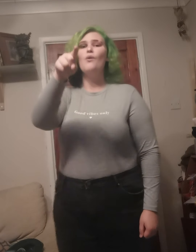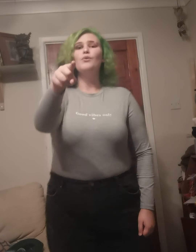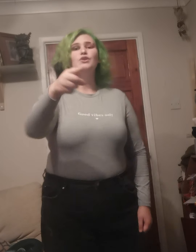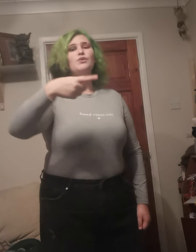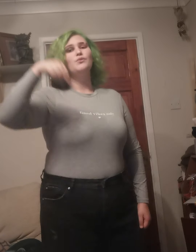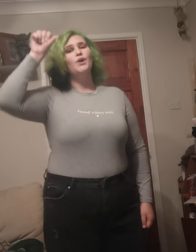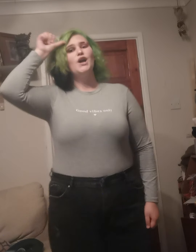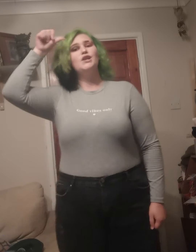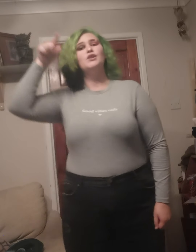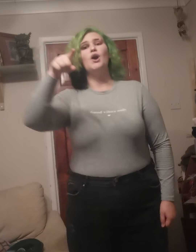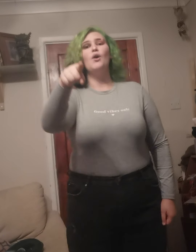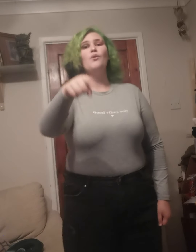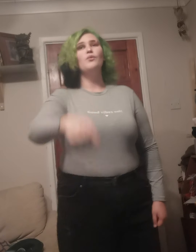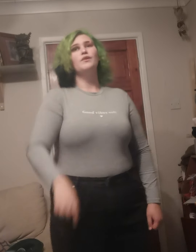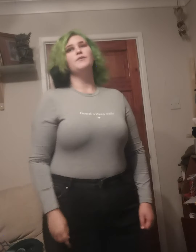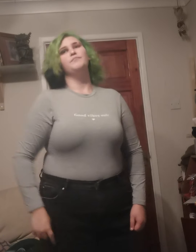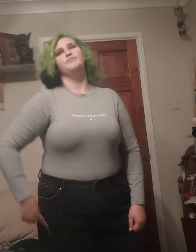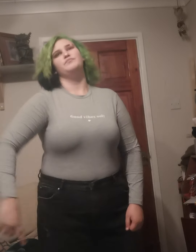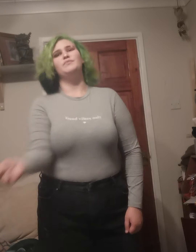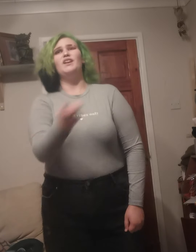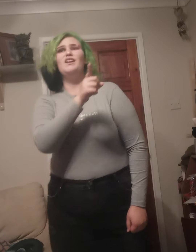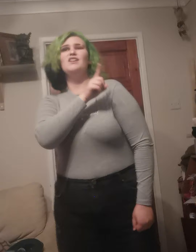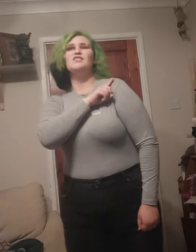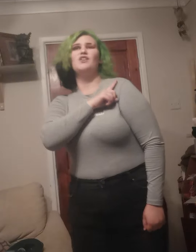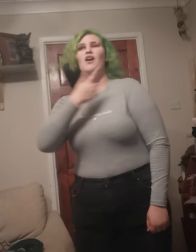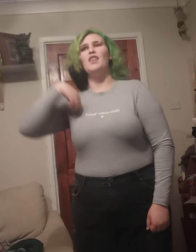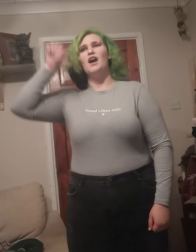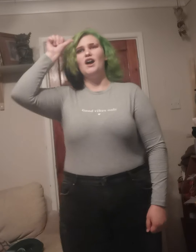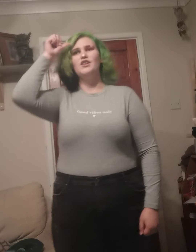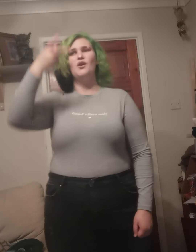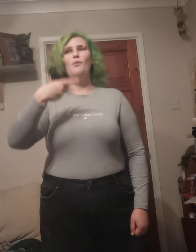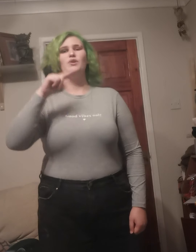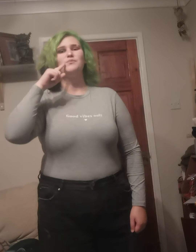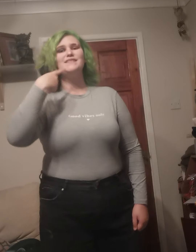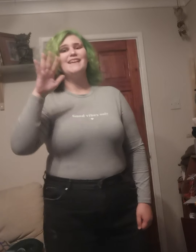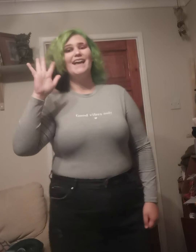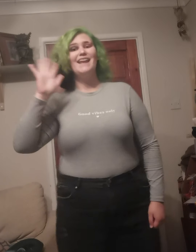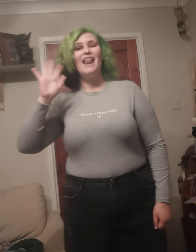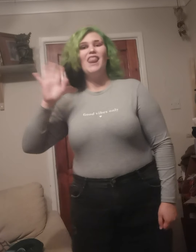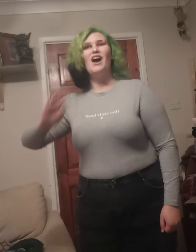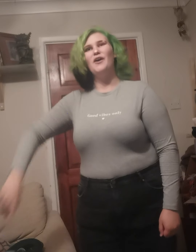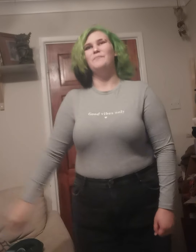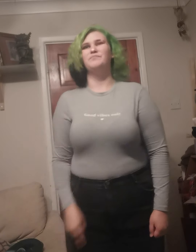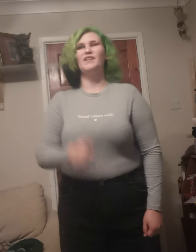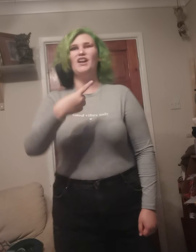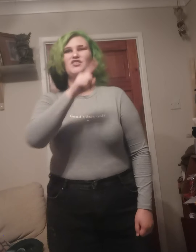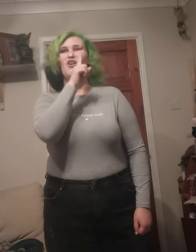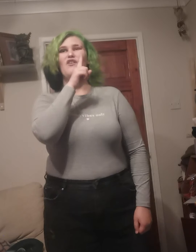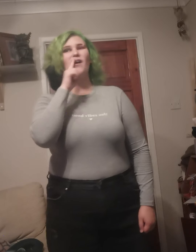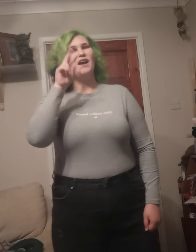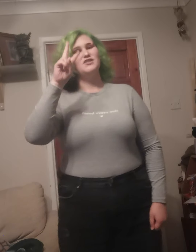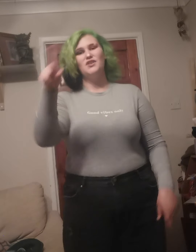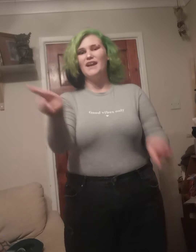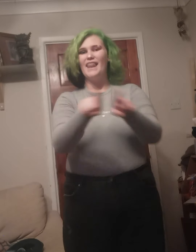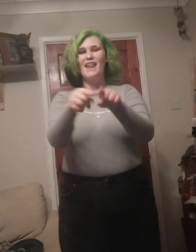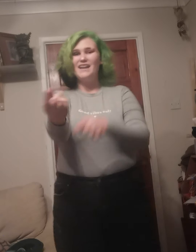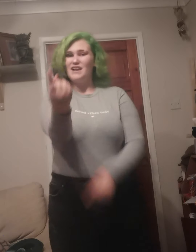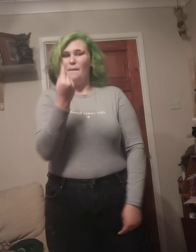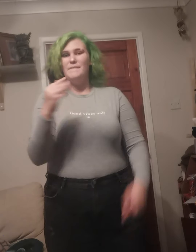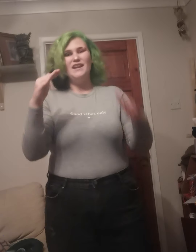you know, you know. All I know is beside the line, and your eyes look like coming